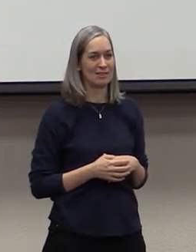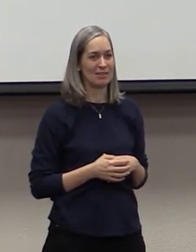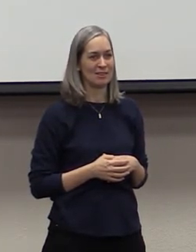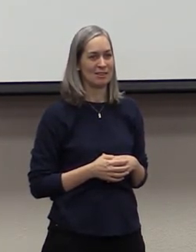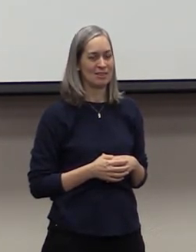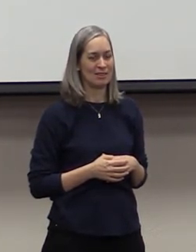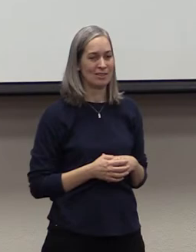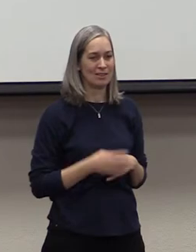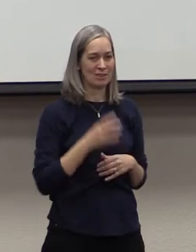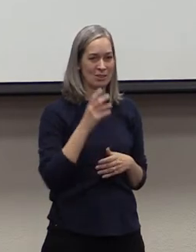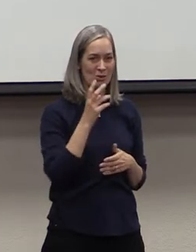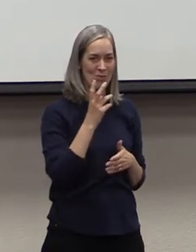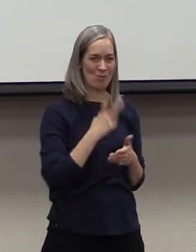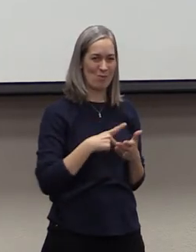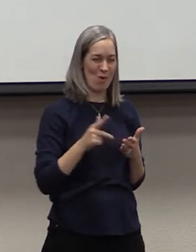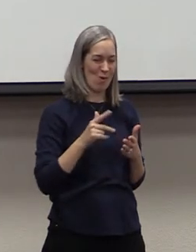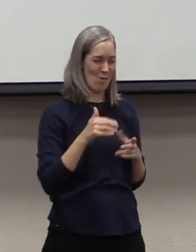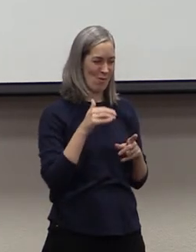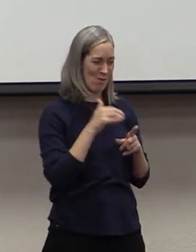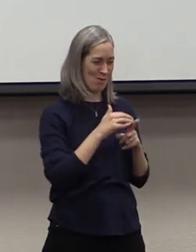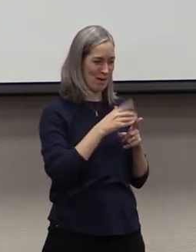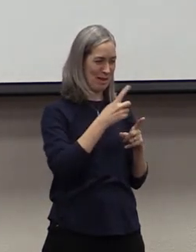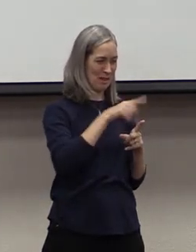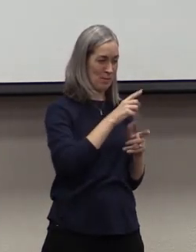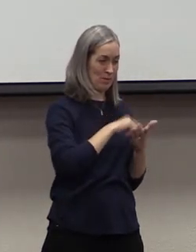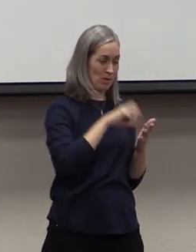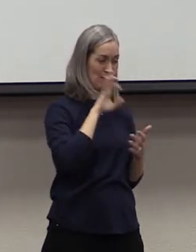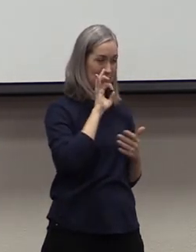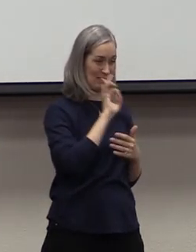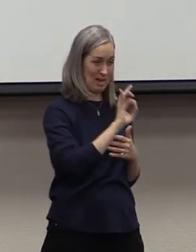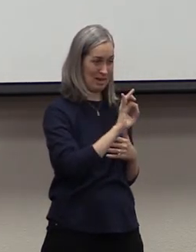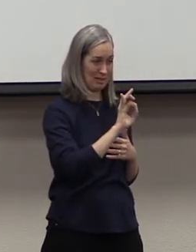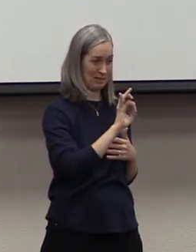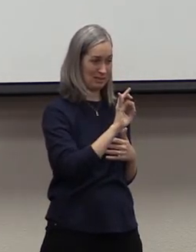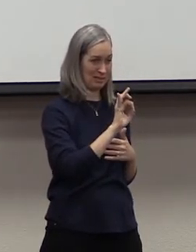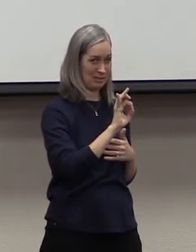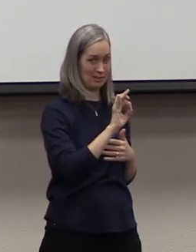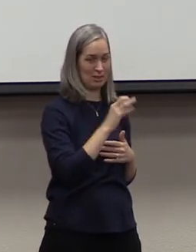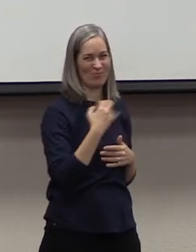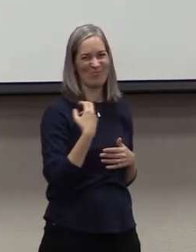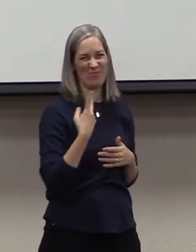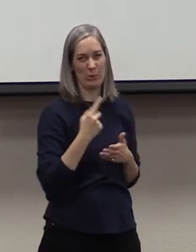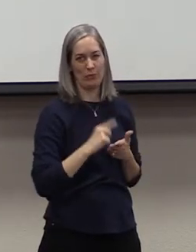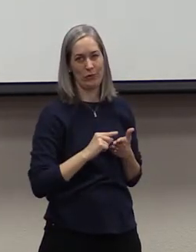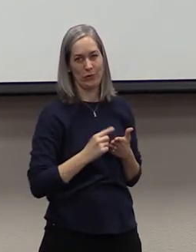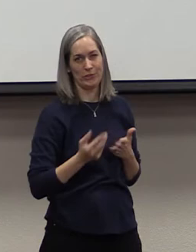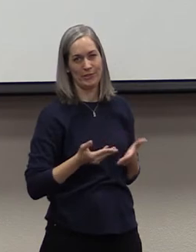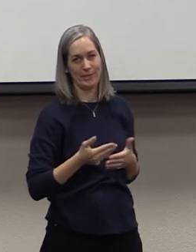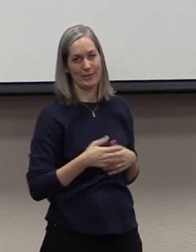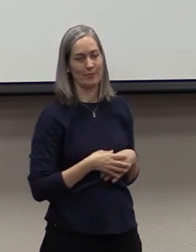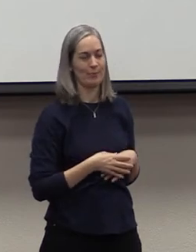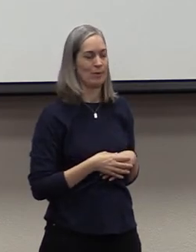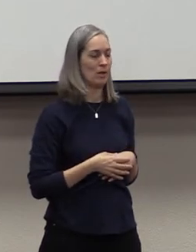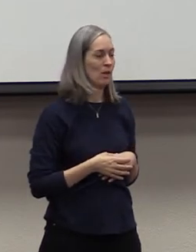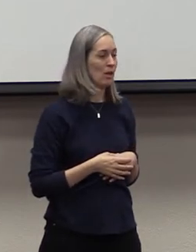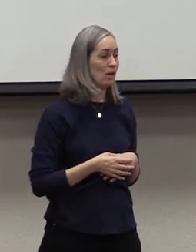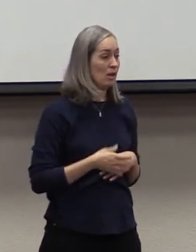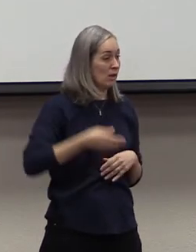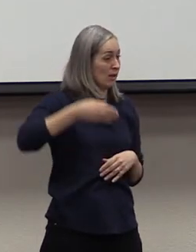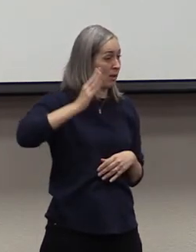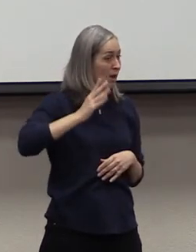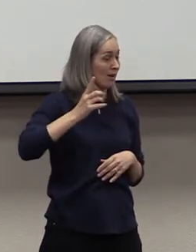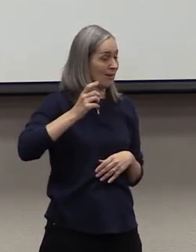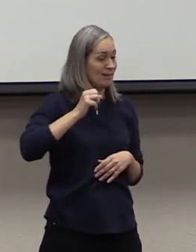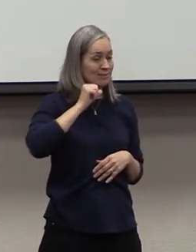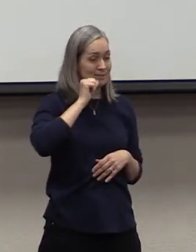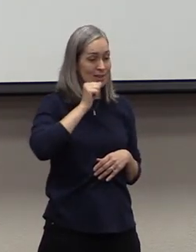But then Paul reminds them in verse 9, these two verses right here. He says, God has